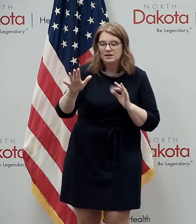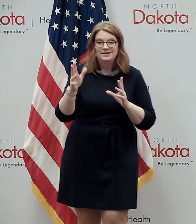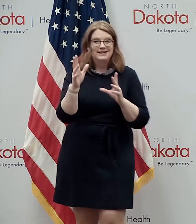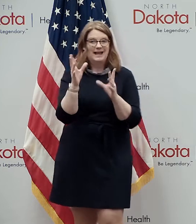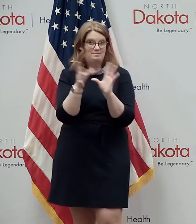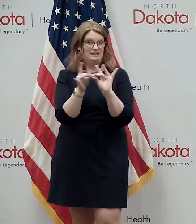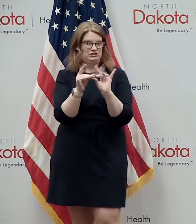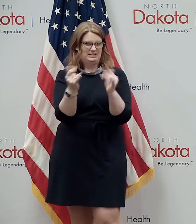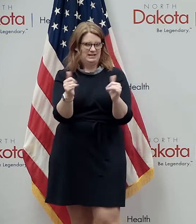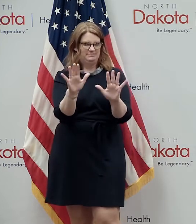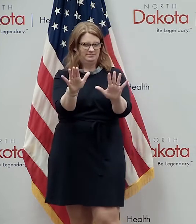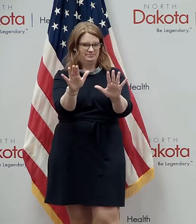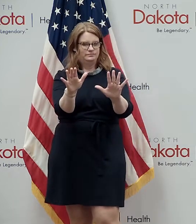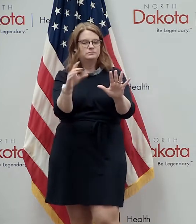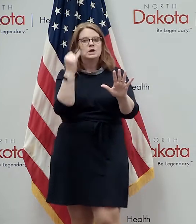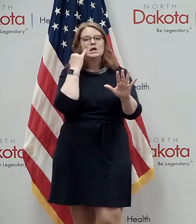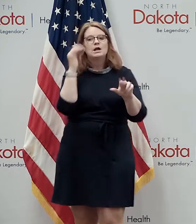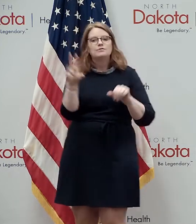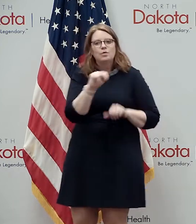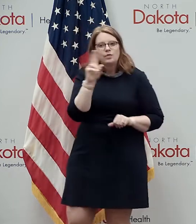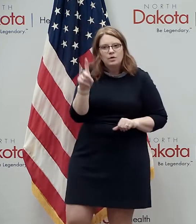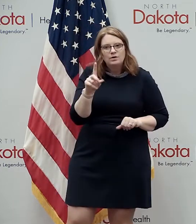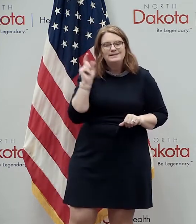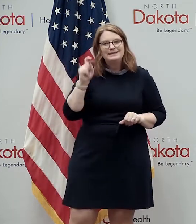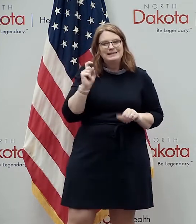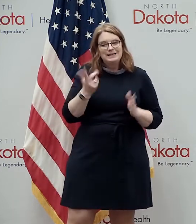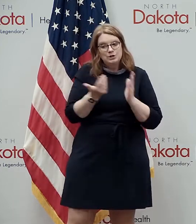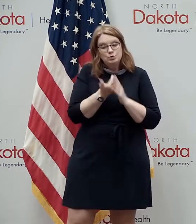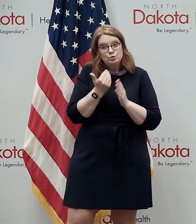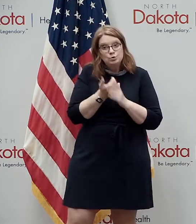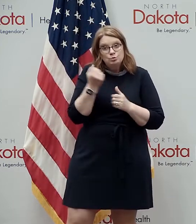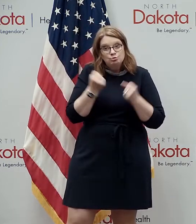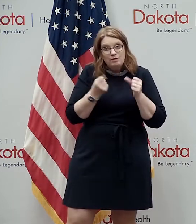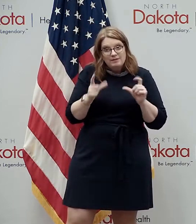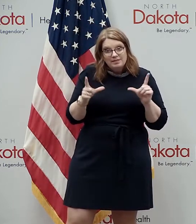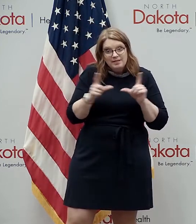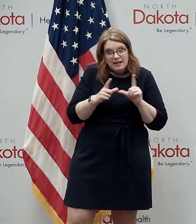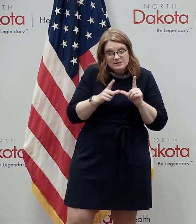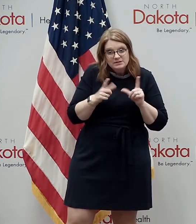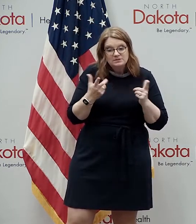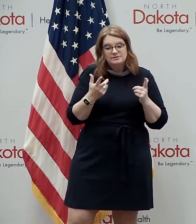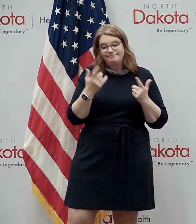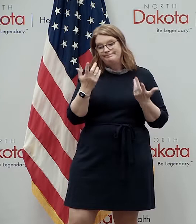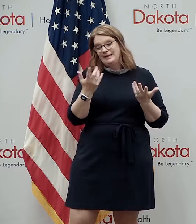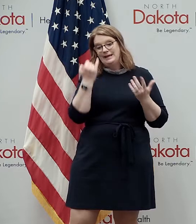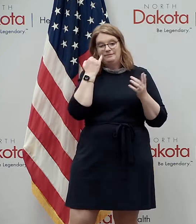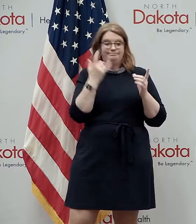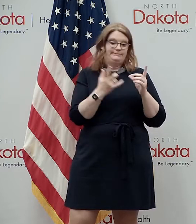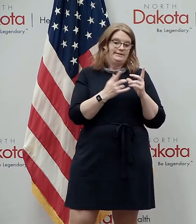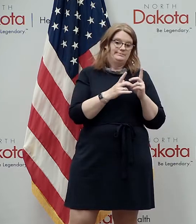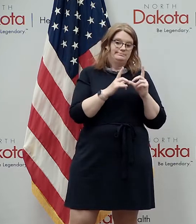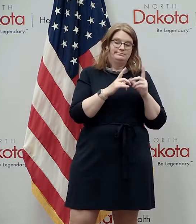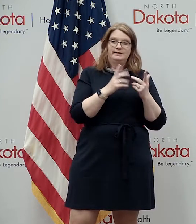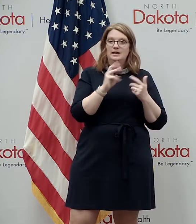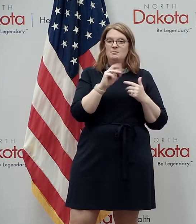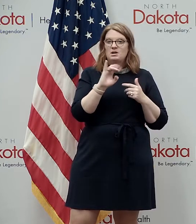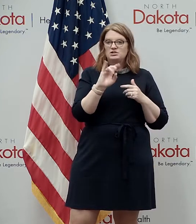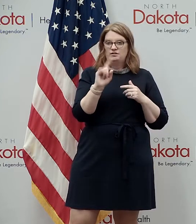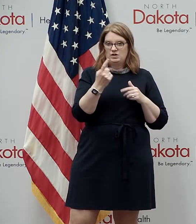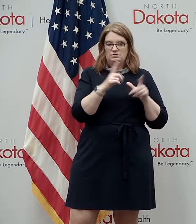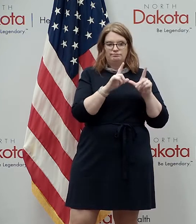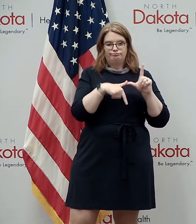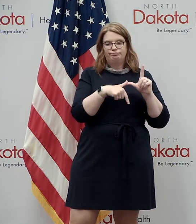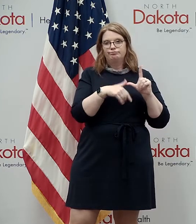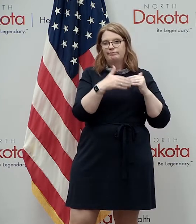if you are a north dakotan and you're renewing your north dakota driver's license at this time whether it's one that expired uh after march 1st